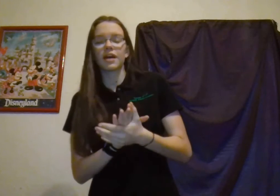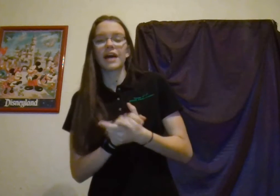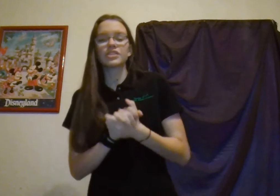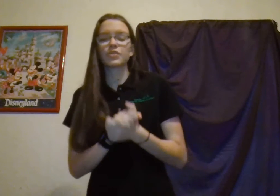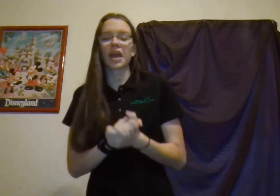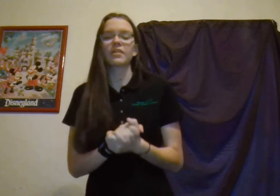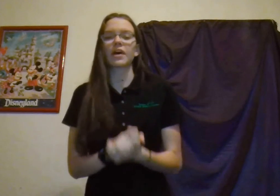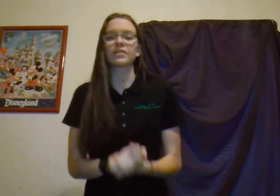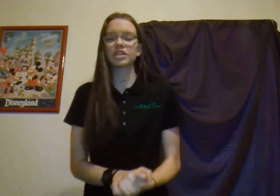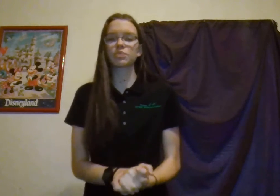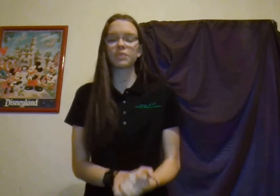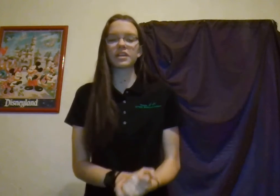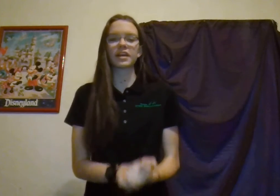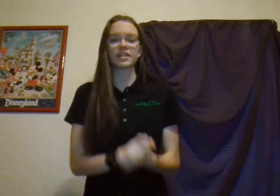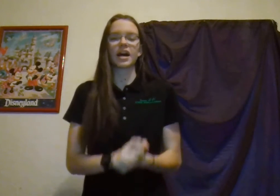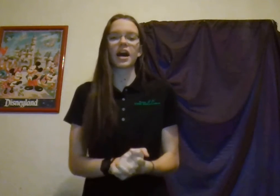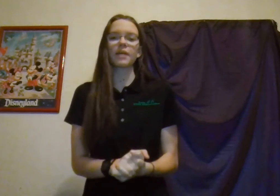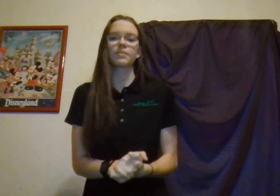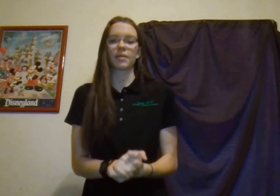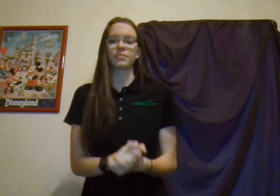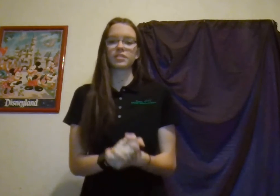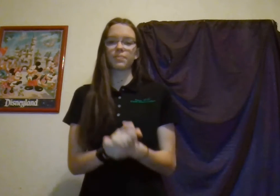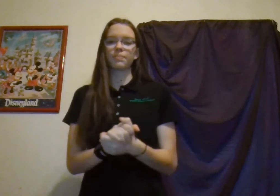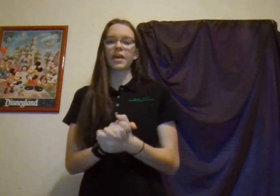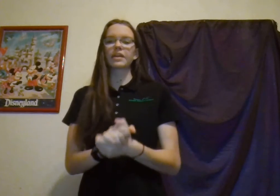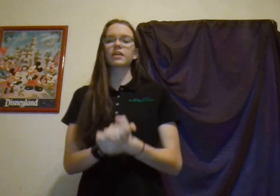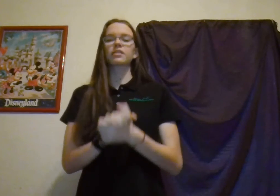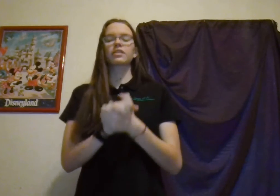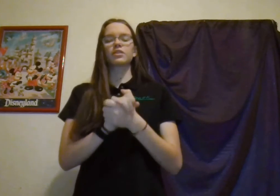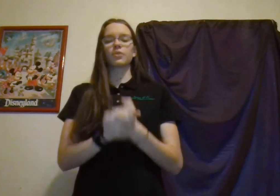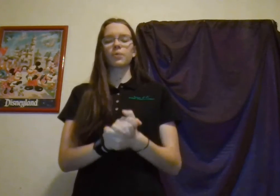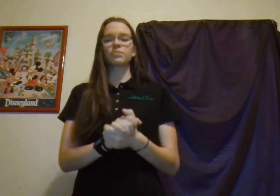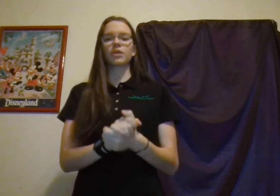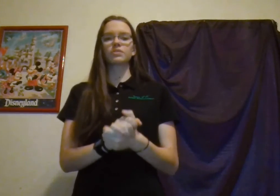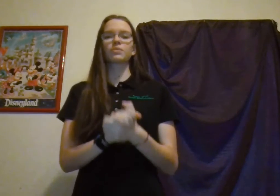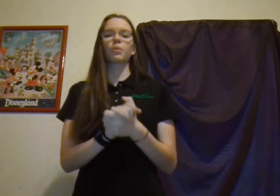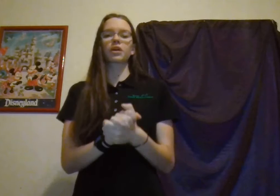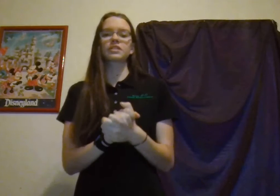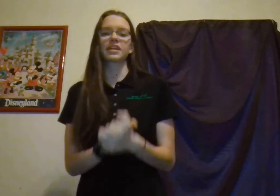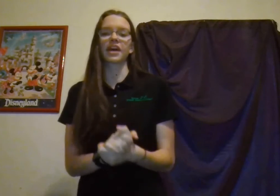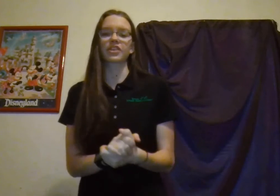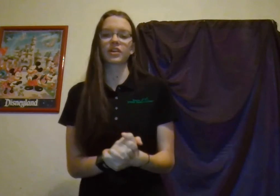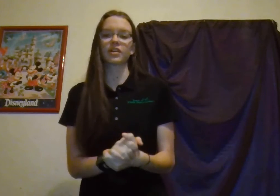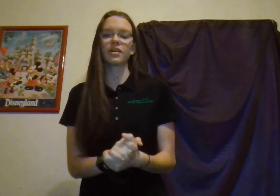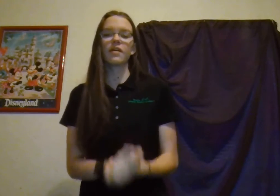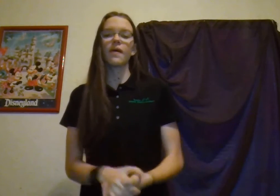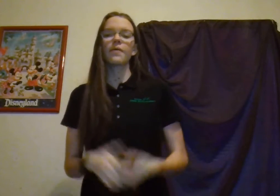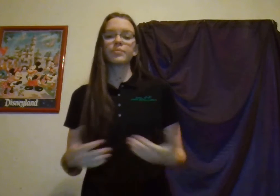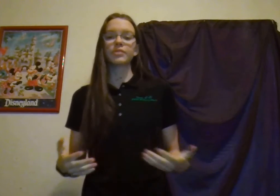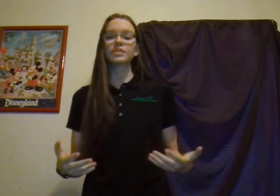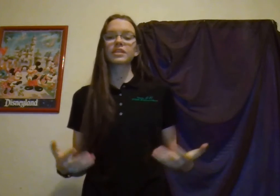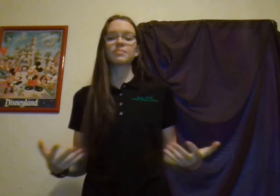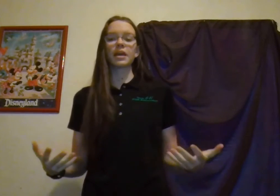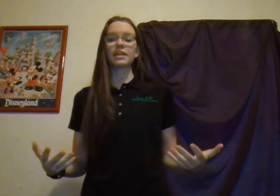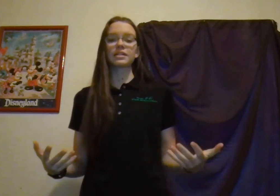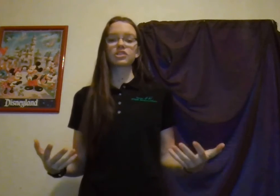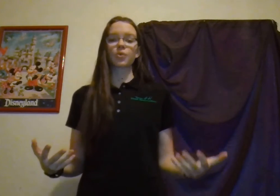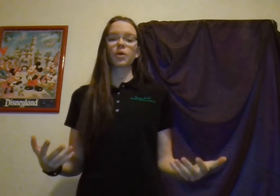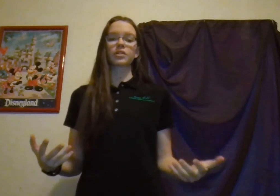as you count out each beat and time them to make the notes work together. Music is made and stored